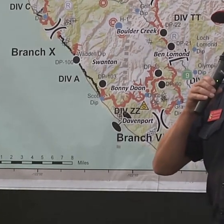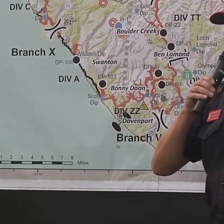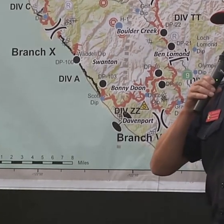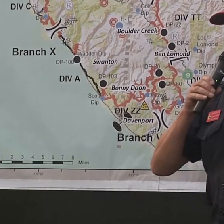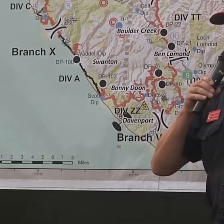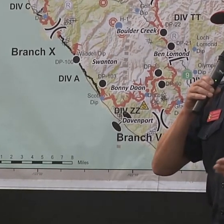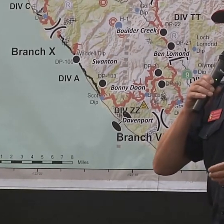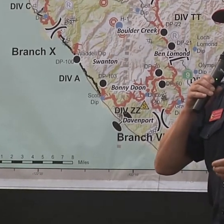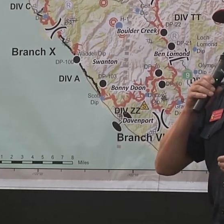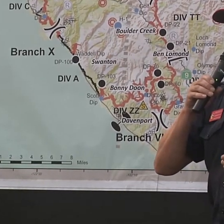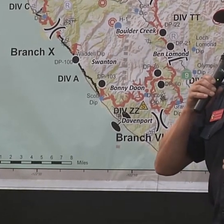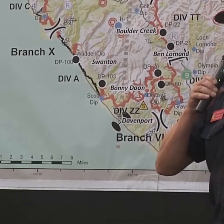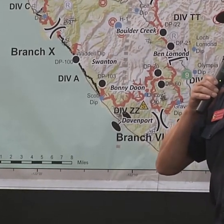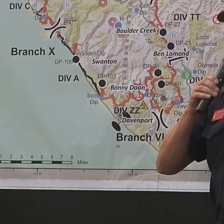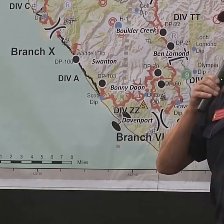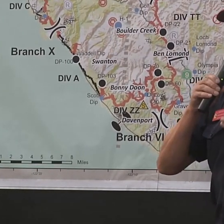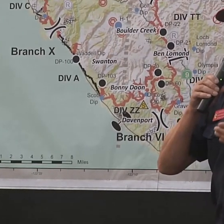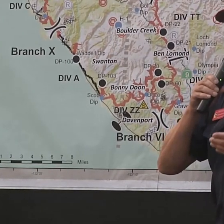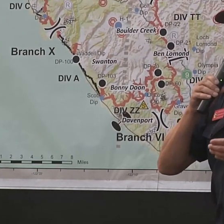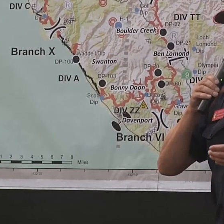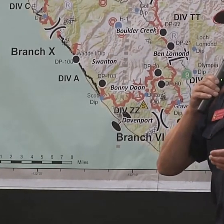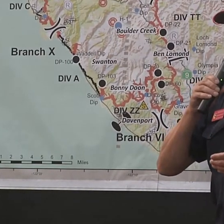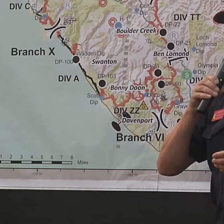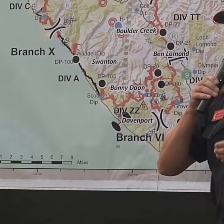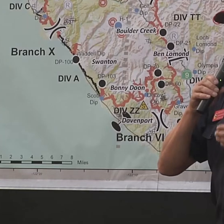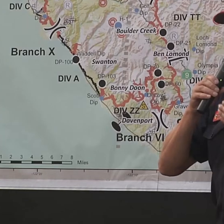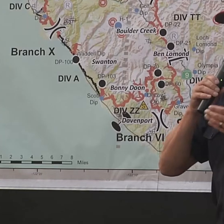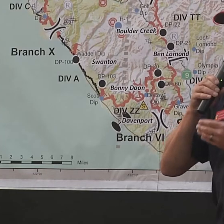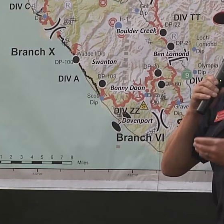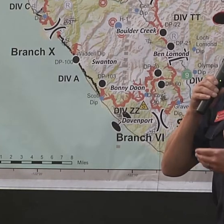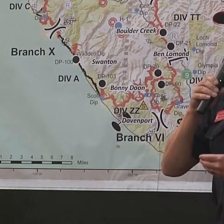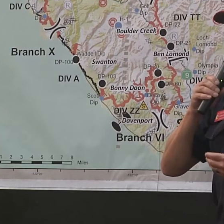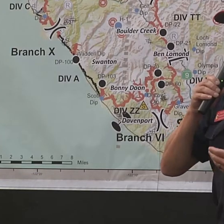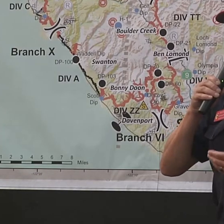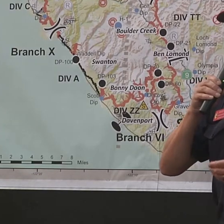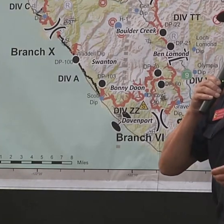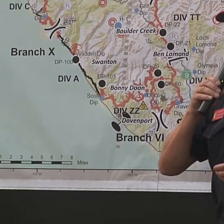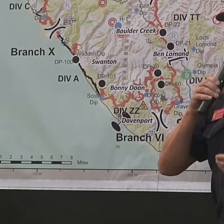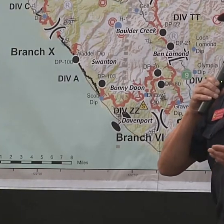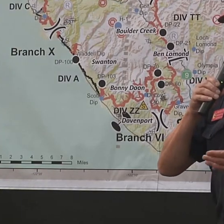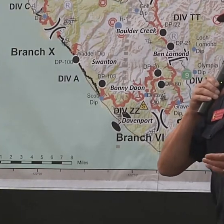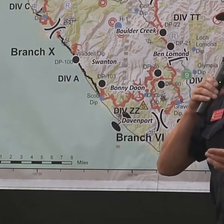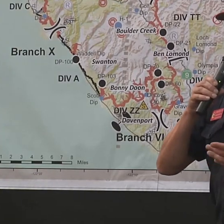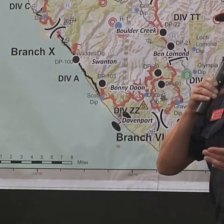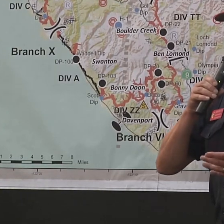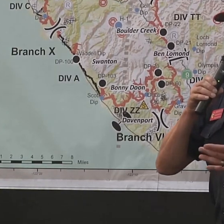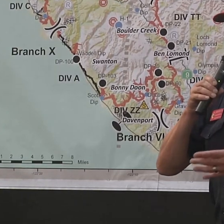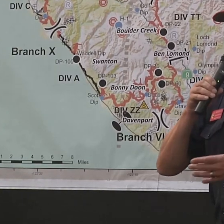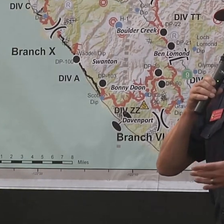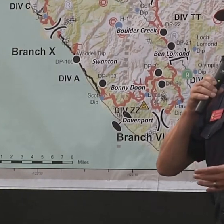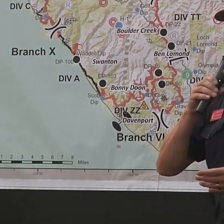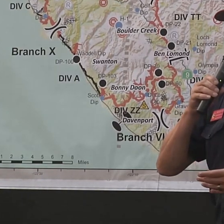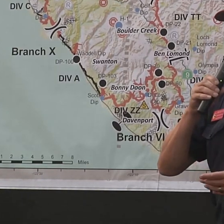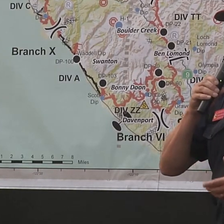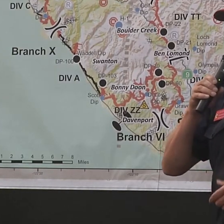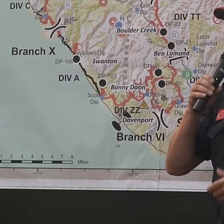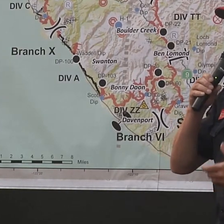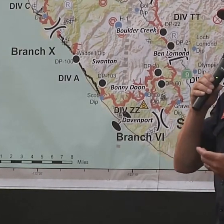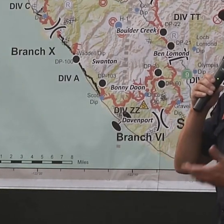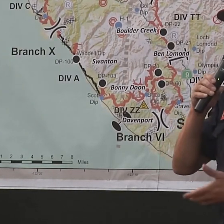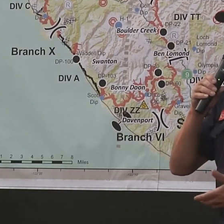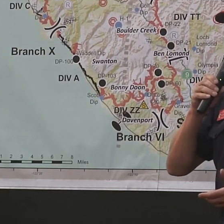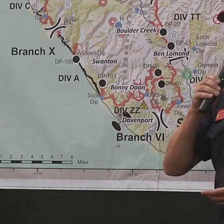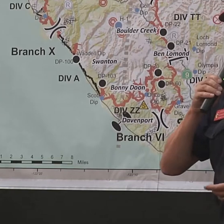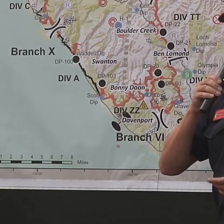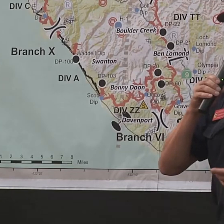good. We have a lot of resources working in and above those communities up in the hillside. Again, tough, steep terrain to work in,